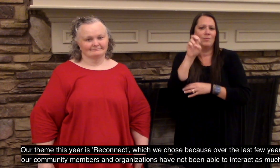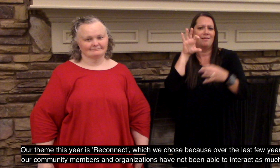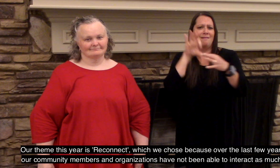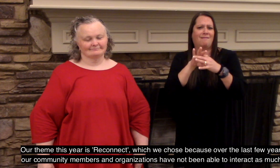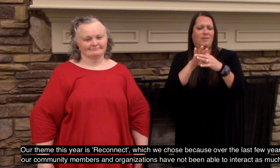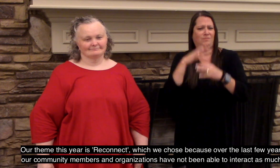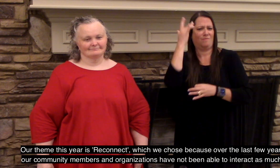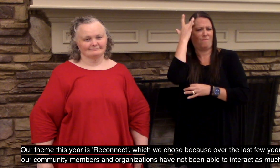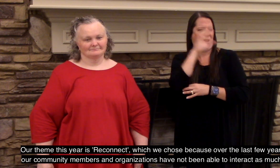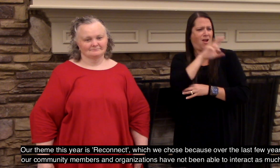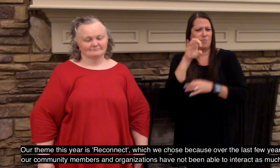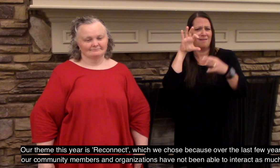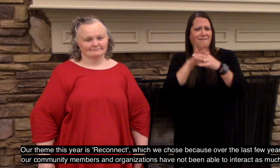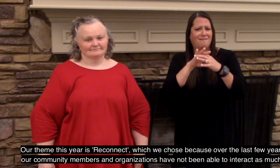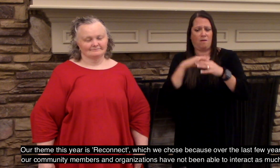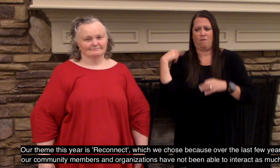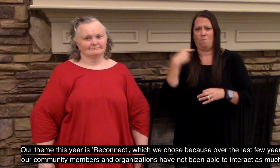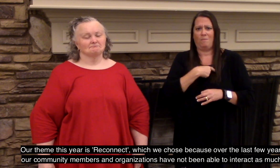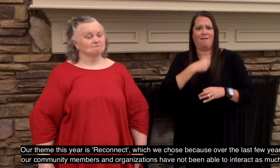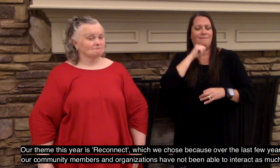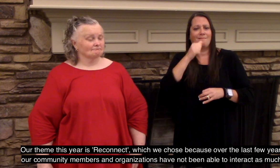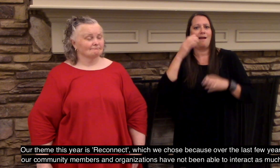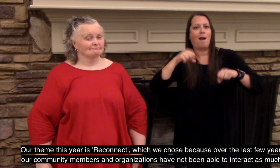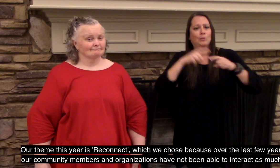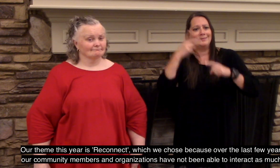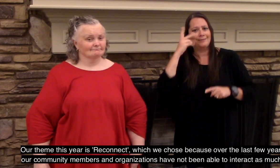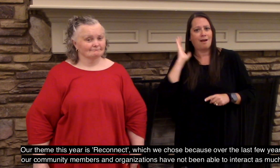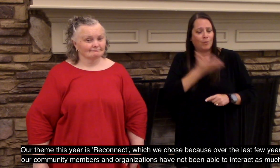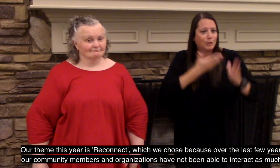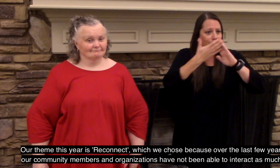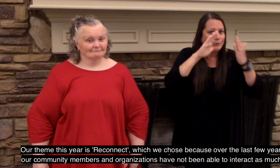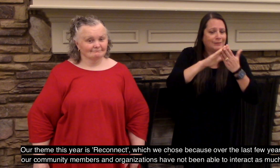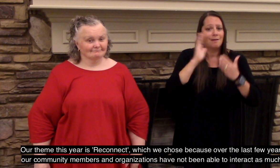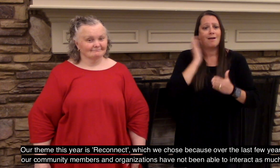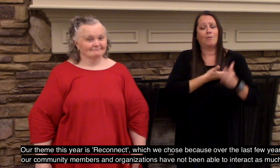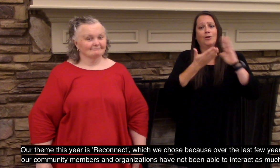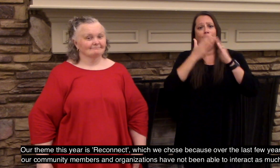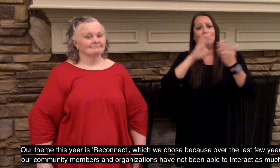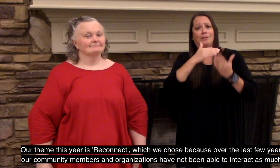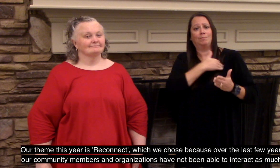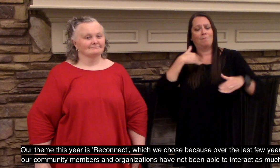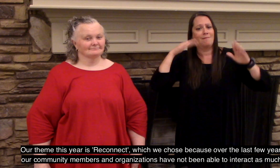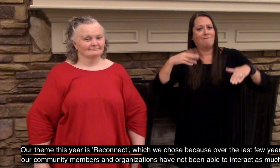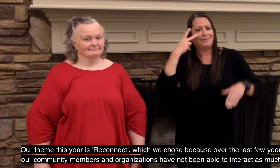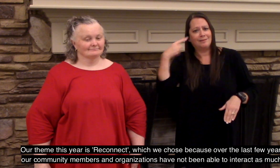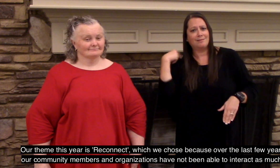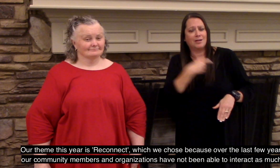Our theme this year is ReConnect, which we chose because over the last few years our community members and organizations have not been able to interact